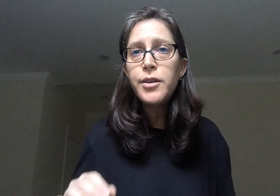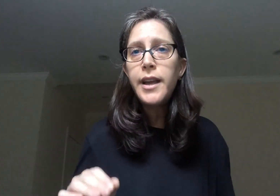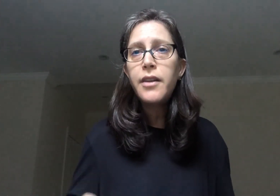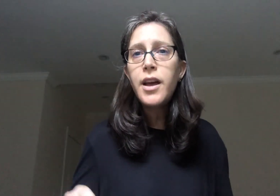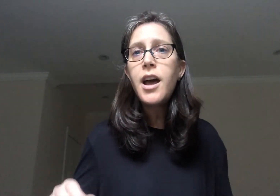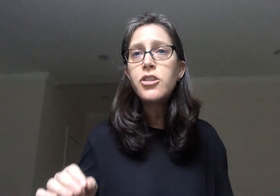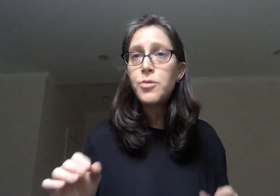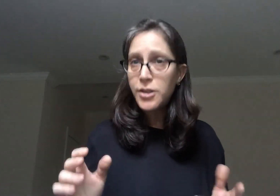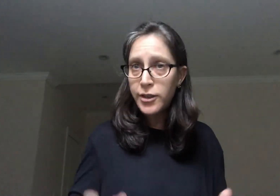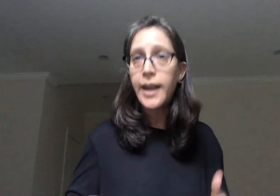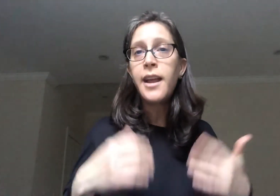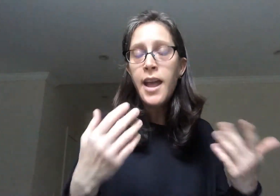Let me start again